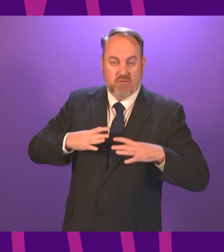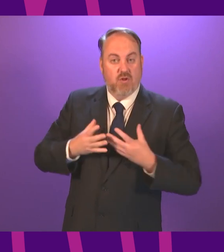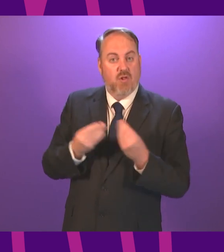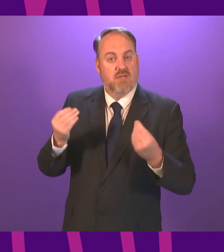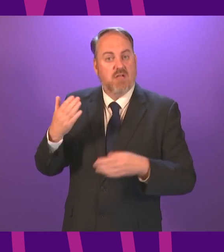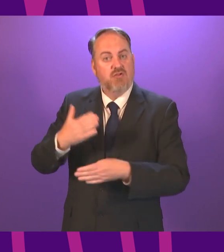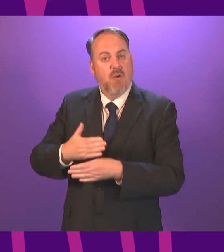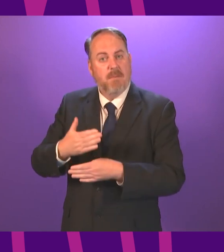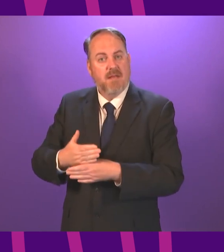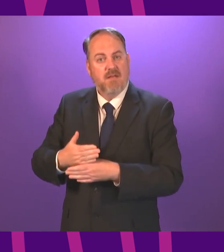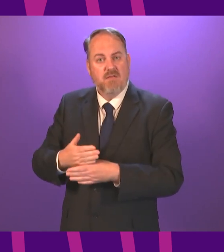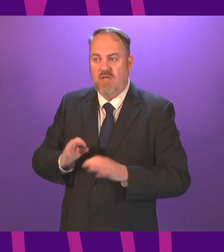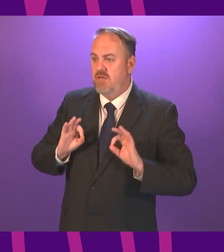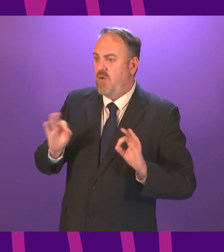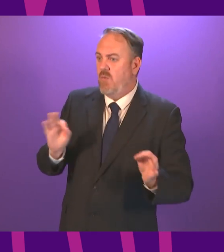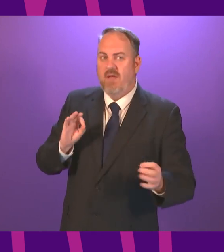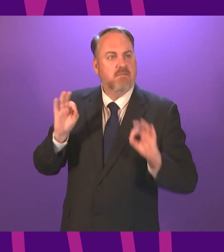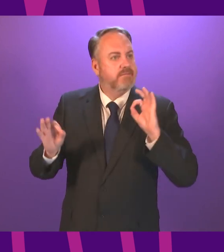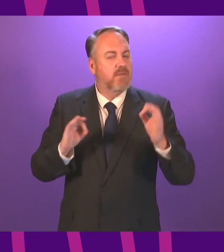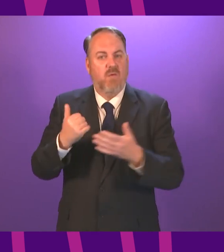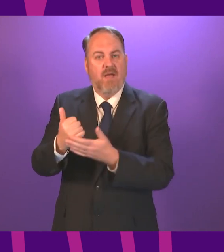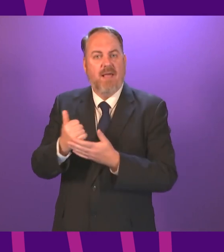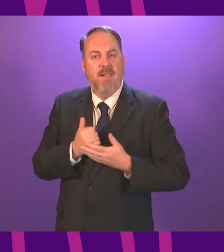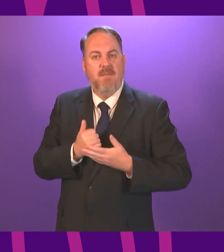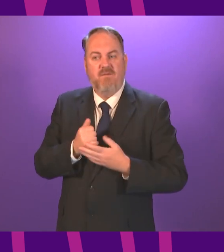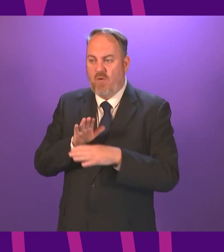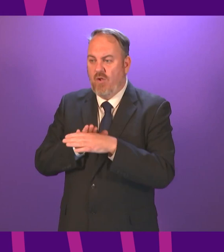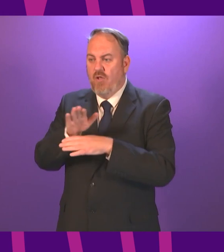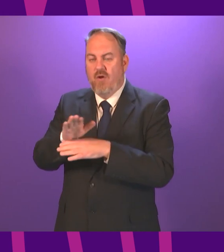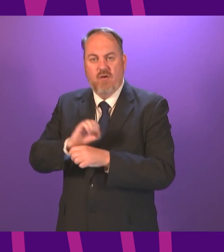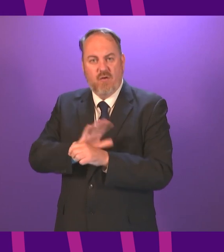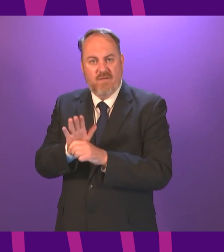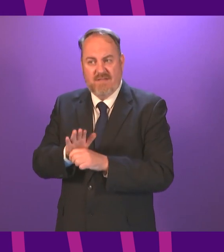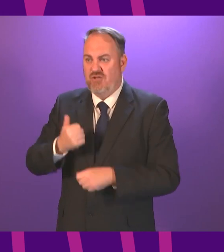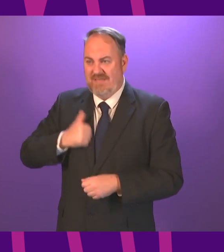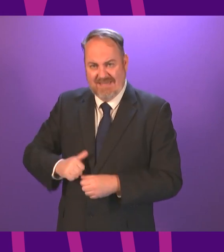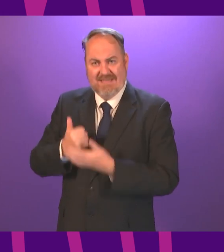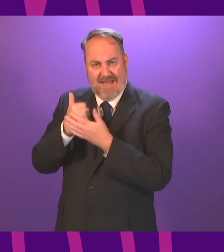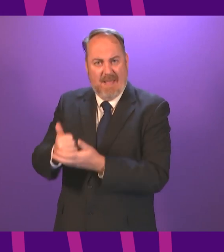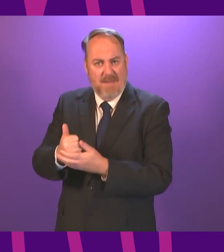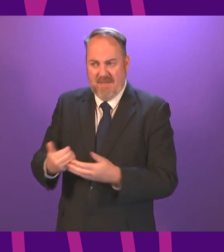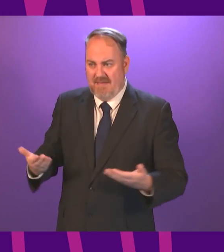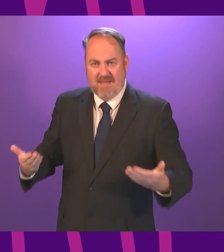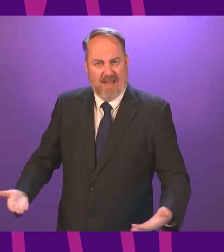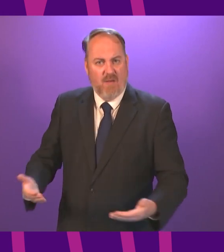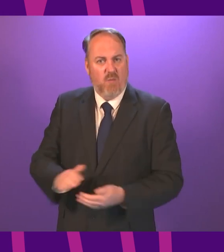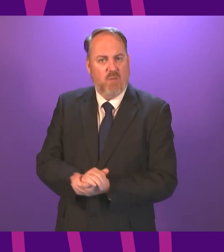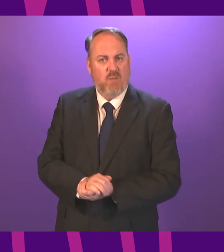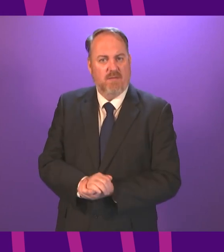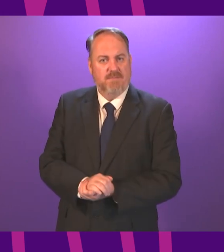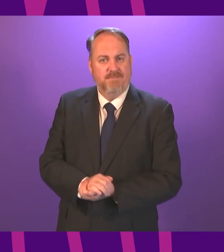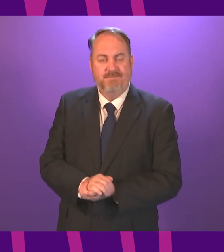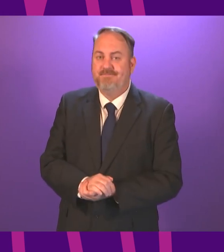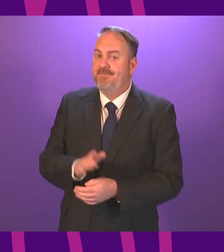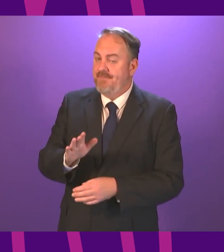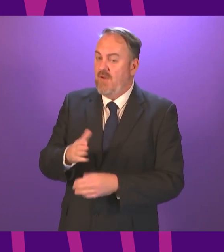job she has nowhere to turn for her long Covid she needs our help long